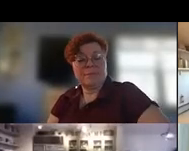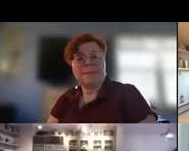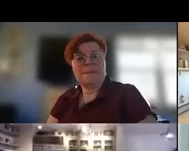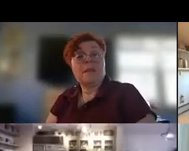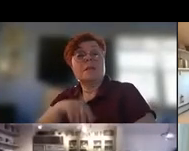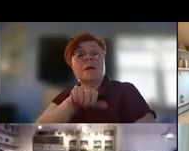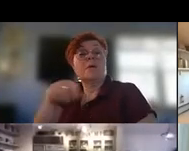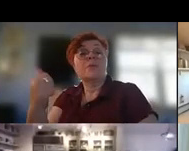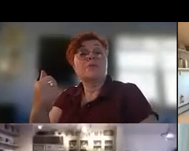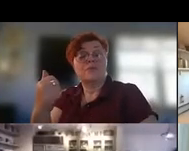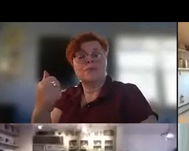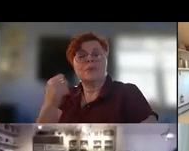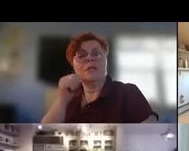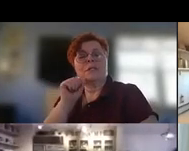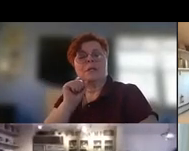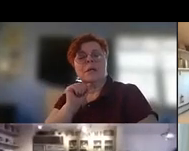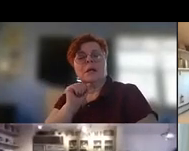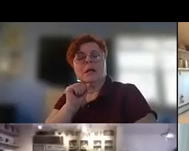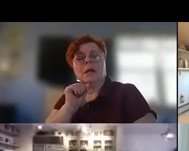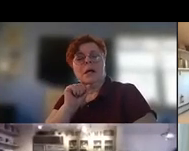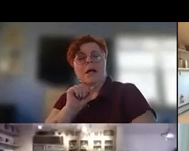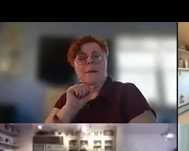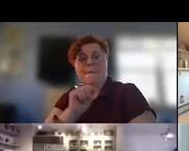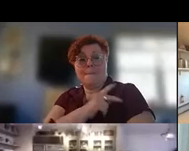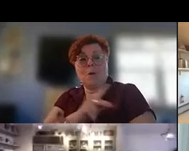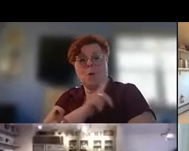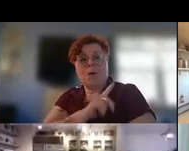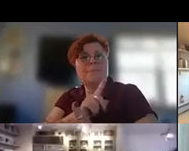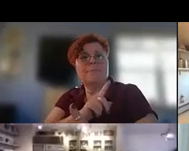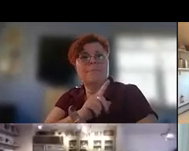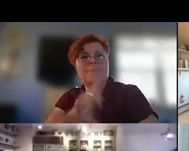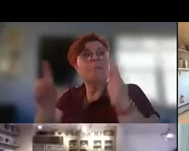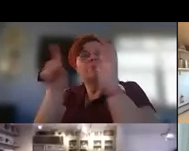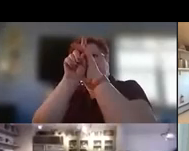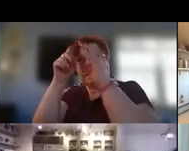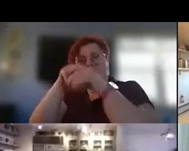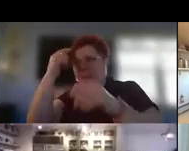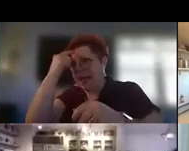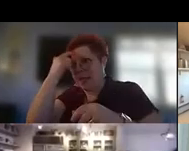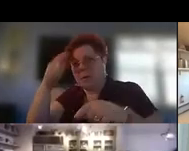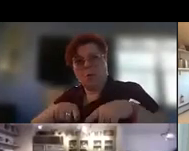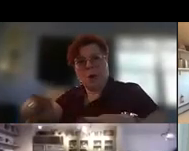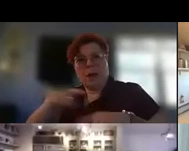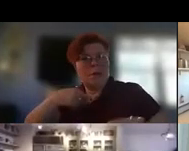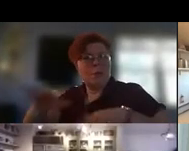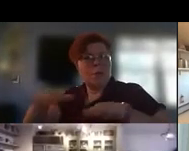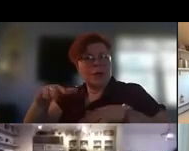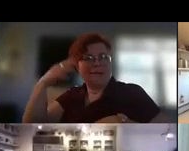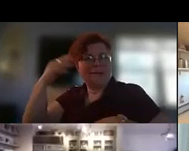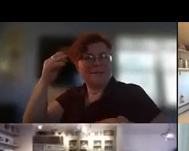is that a poem comes usually while i'm out walking and um and i